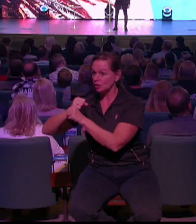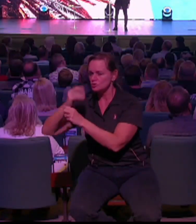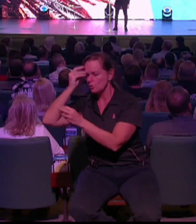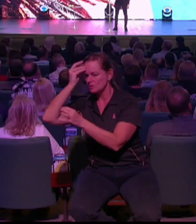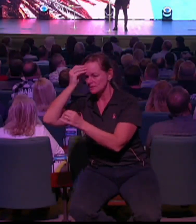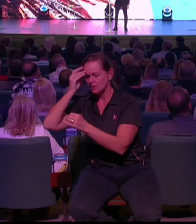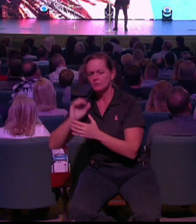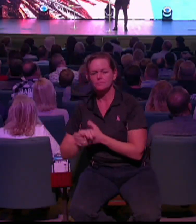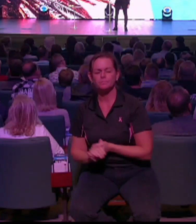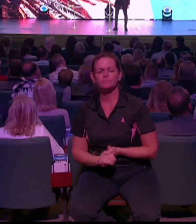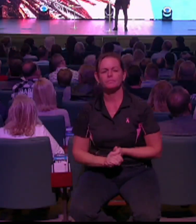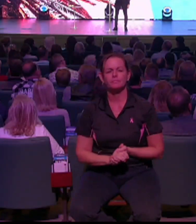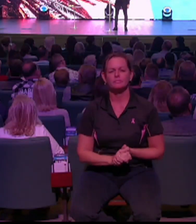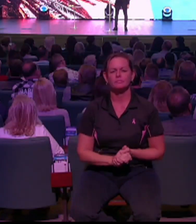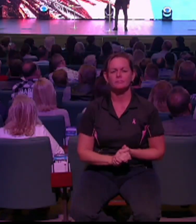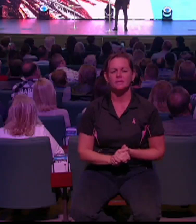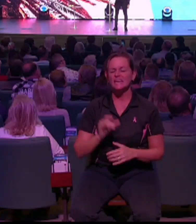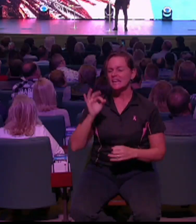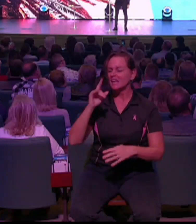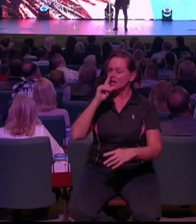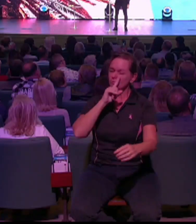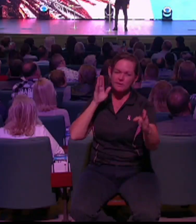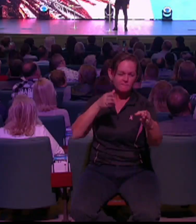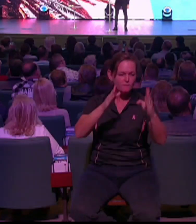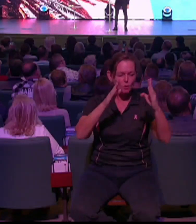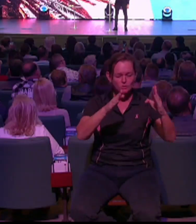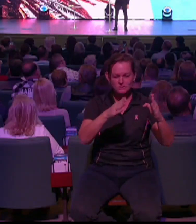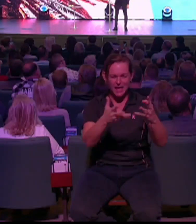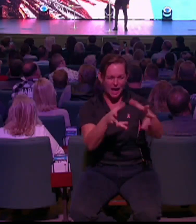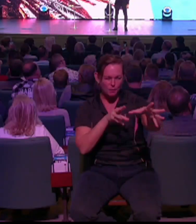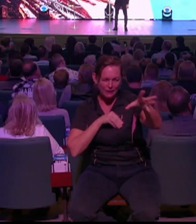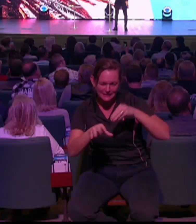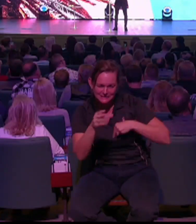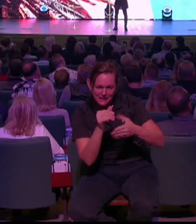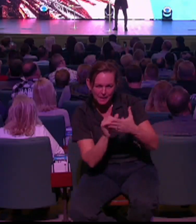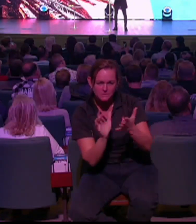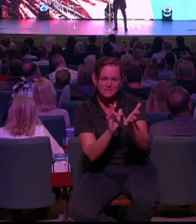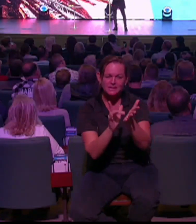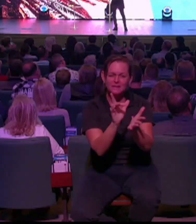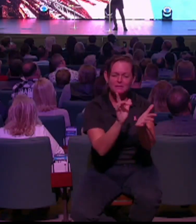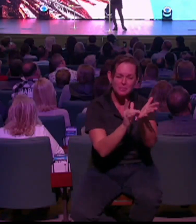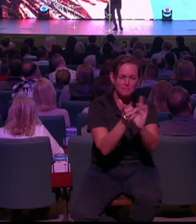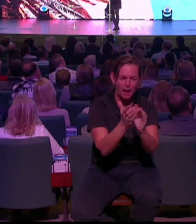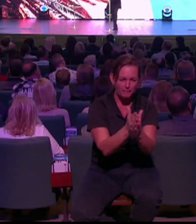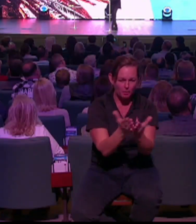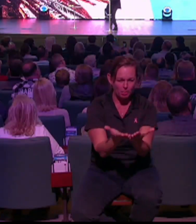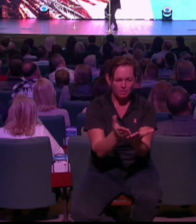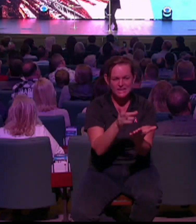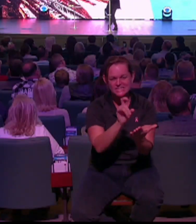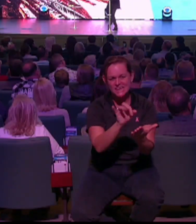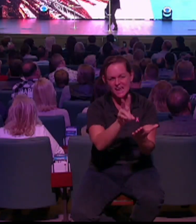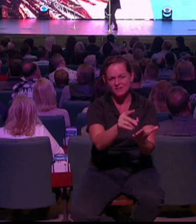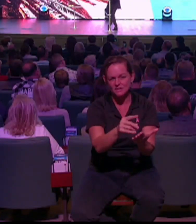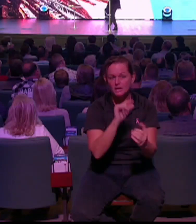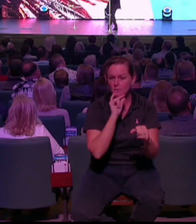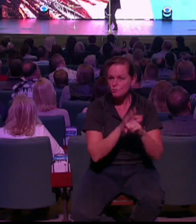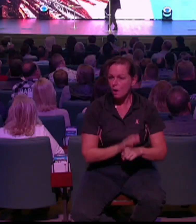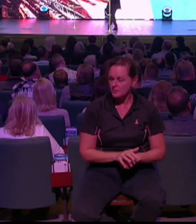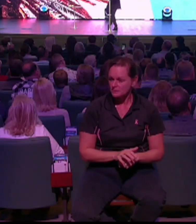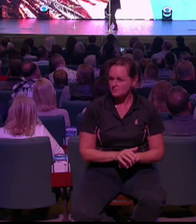promises of reward promised in the Gospels. It would seem that our Lord finds our desires not too strong